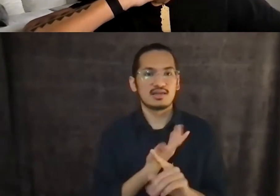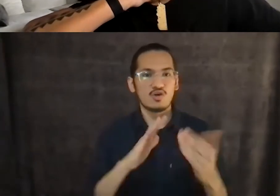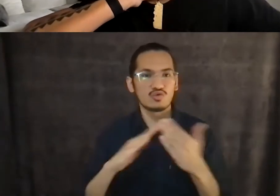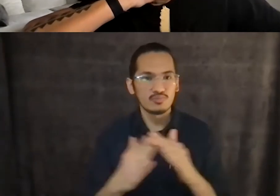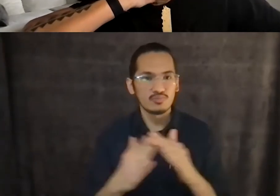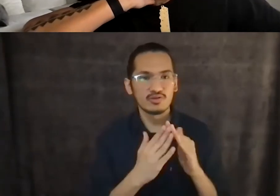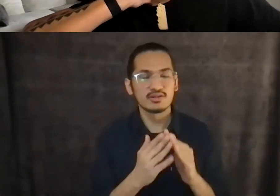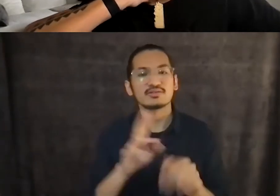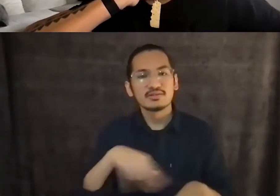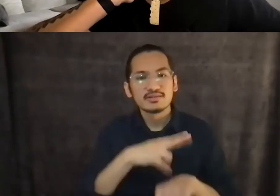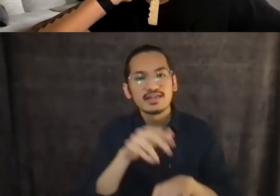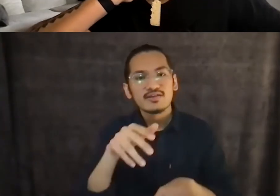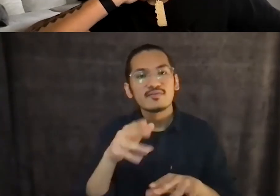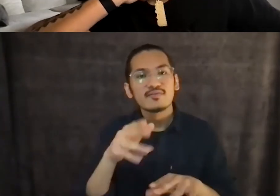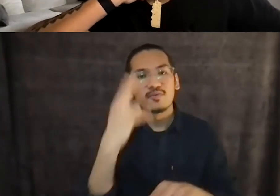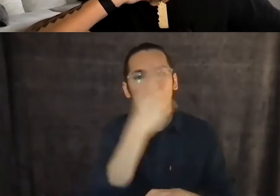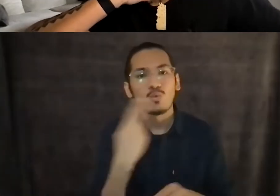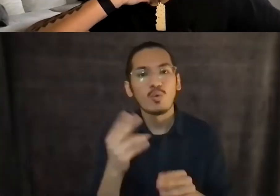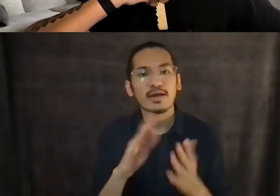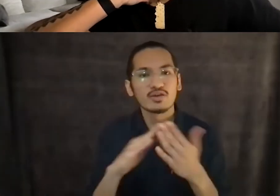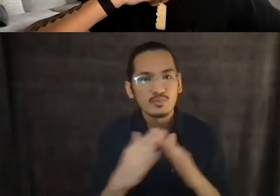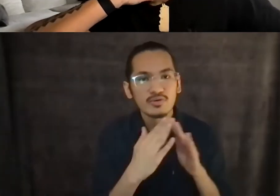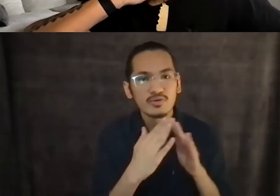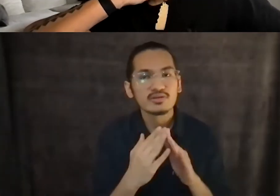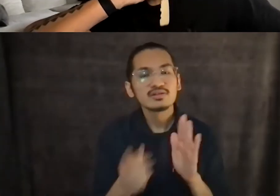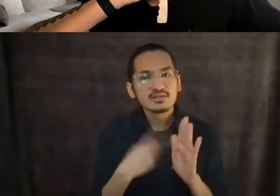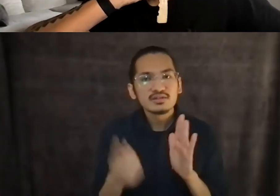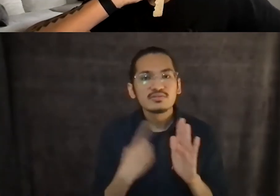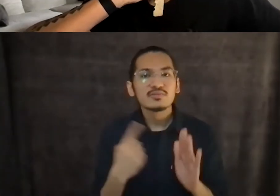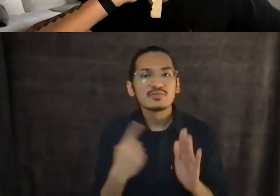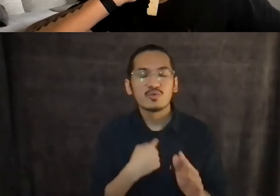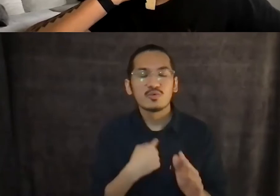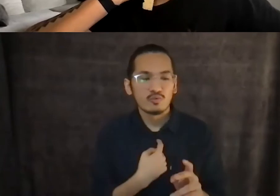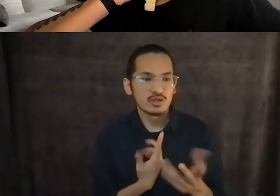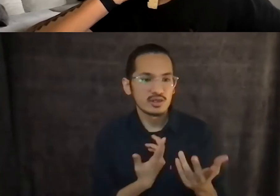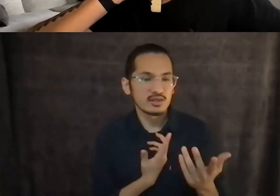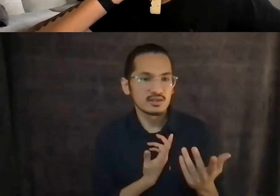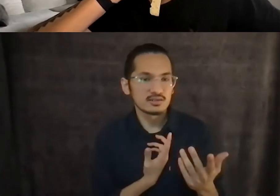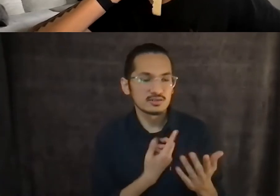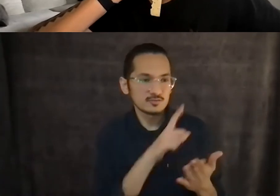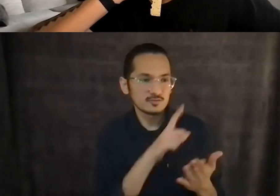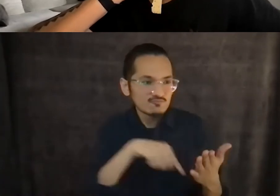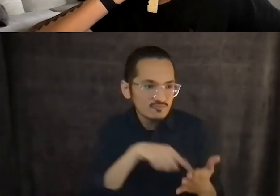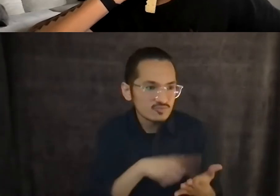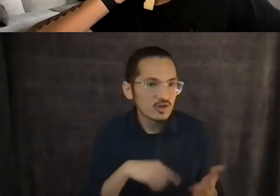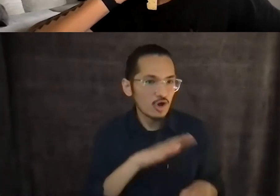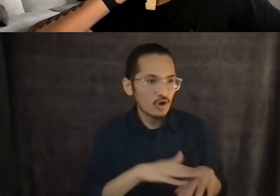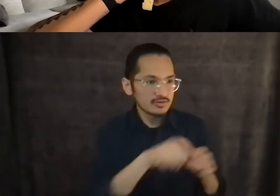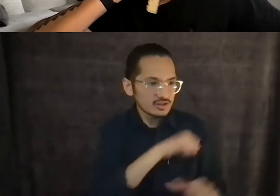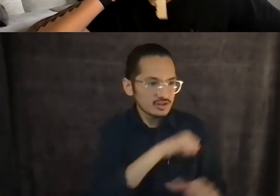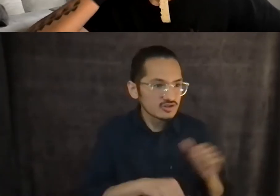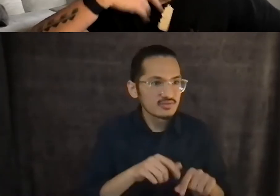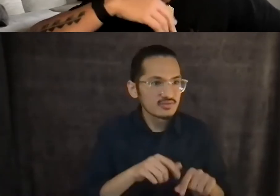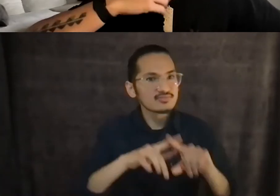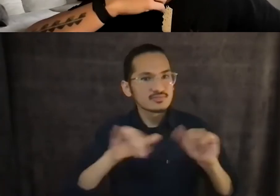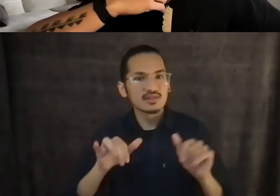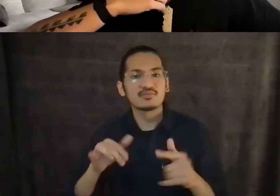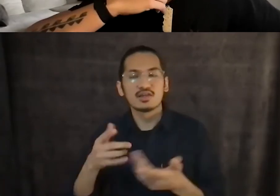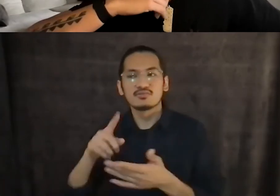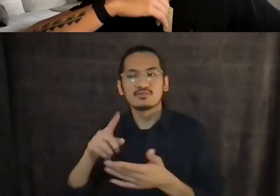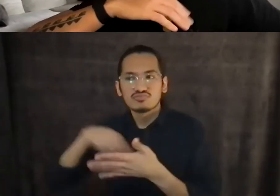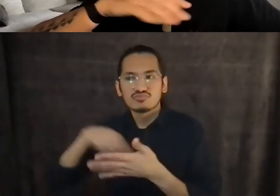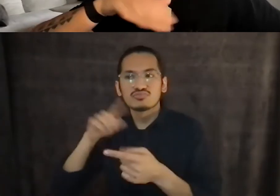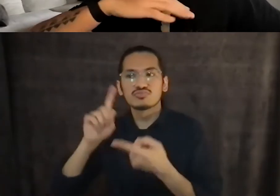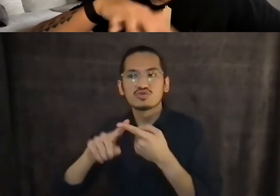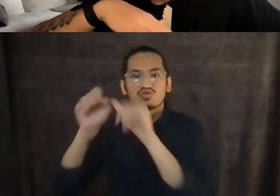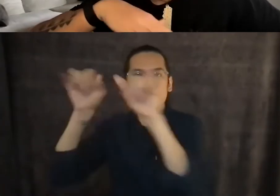community there are often times when we are hard on systems and hard on each other myself included and that again is like not really